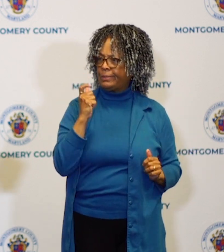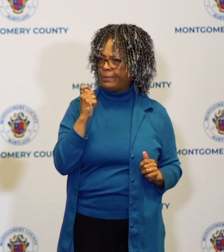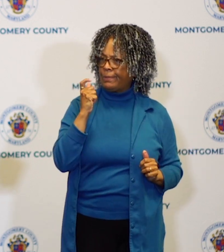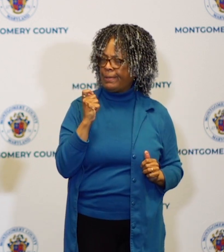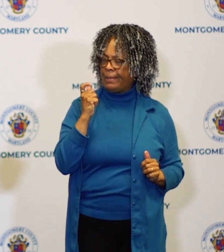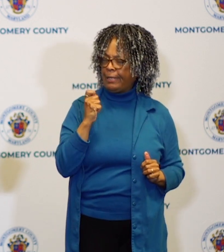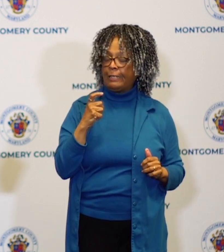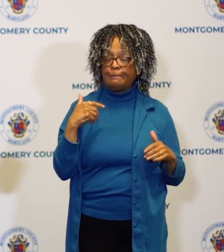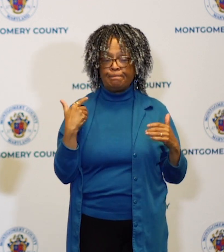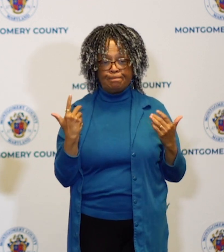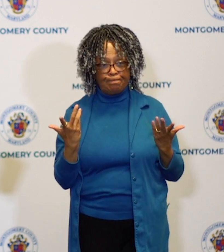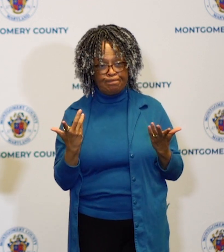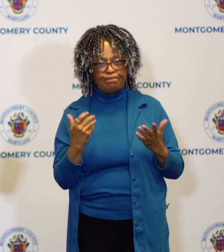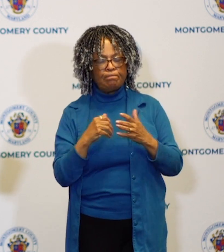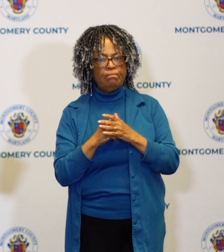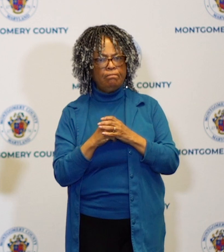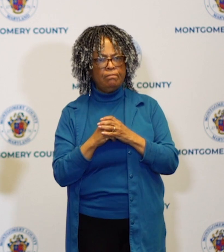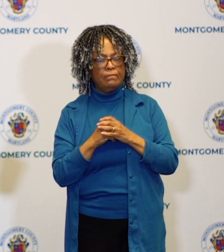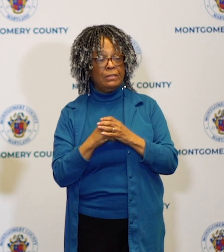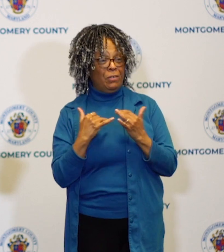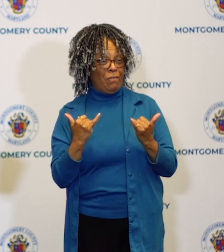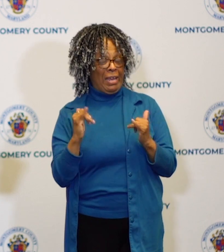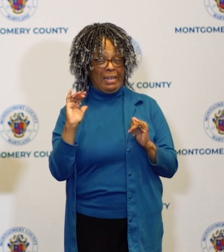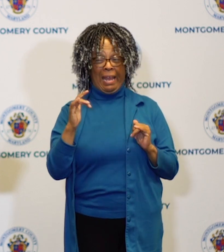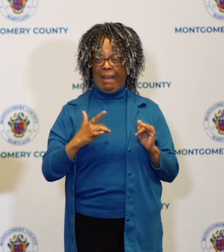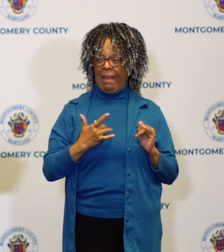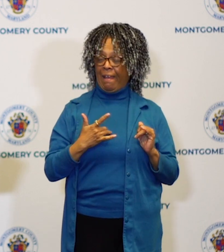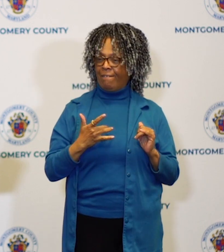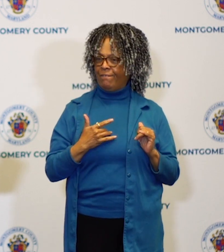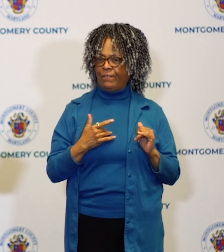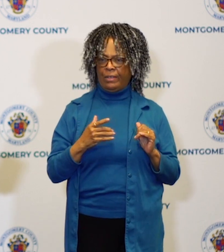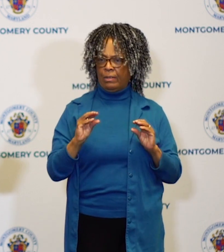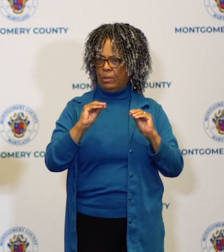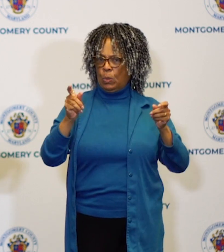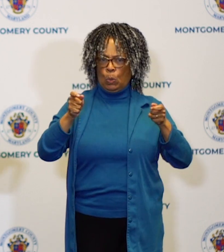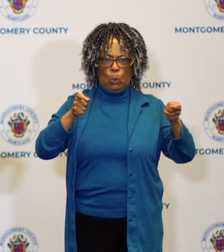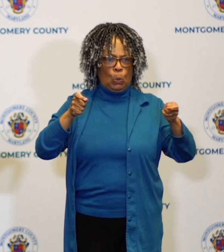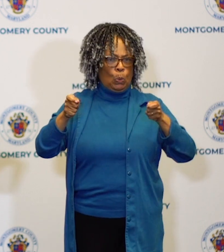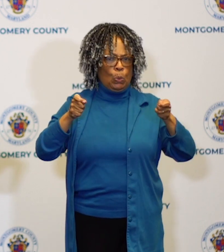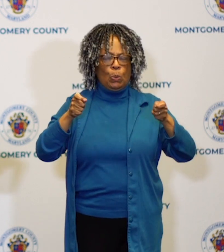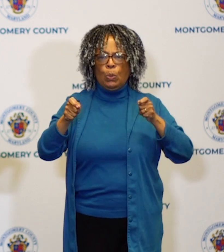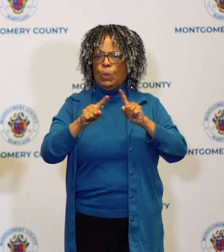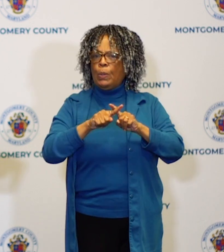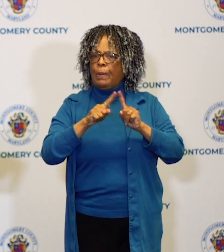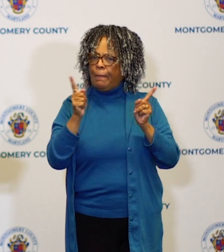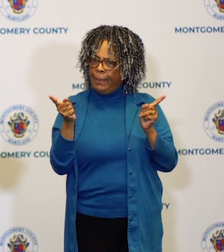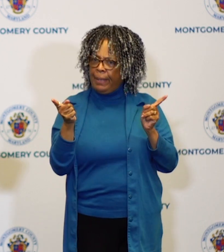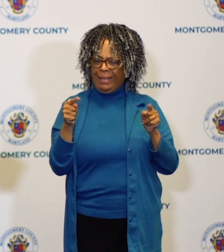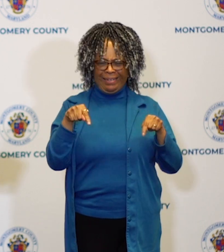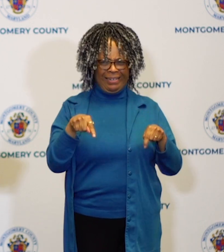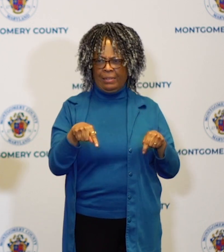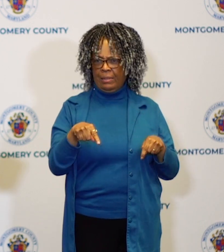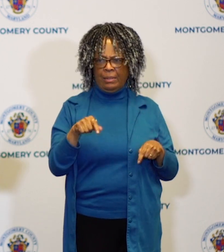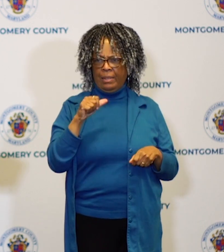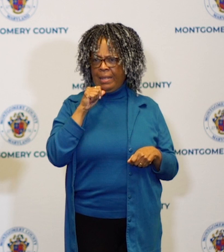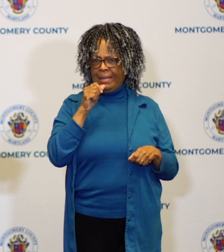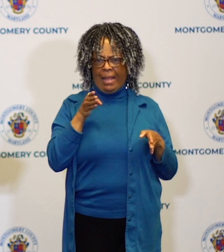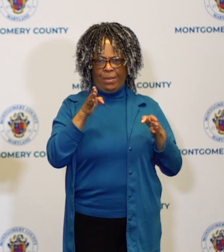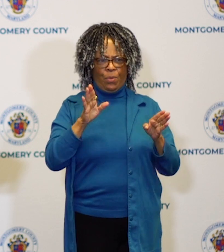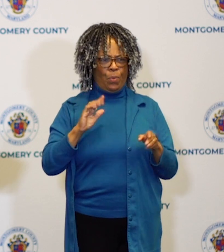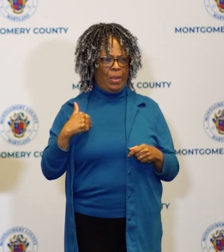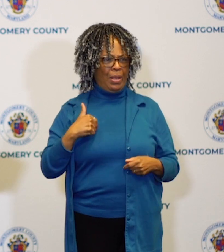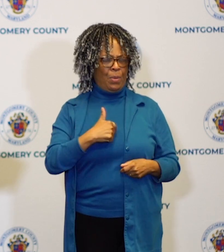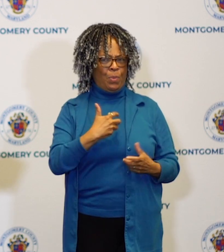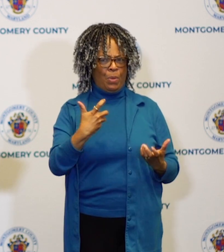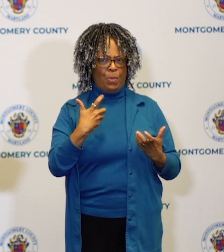you know way out of control this is not the kind of community we want to be in and we don't want people to think that we're gonna